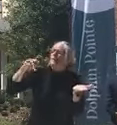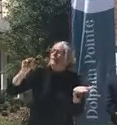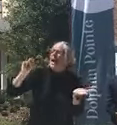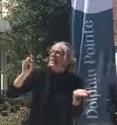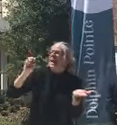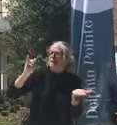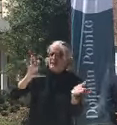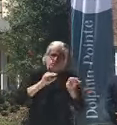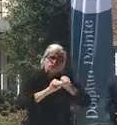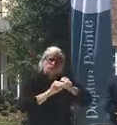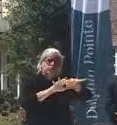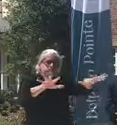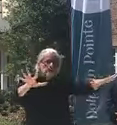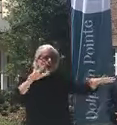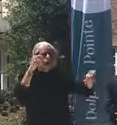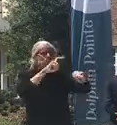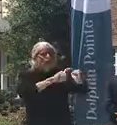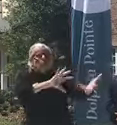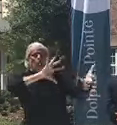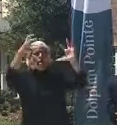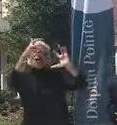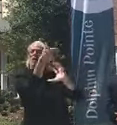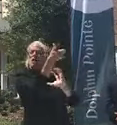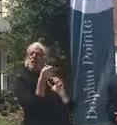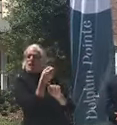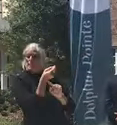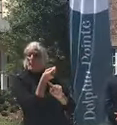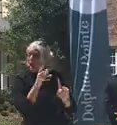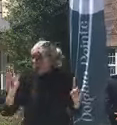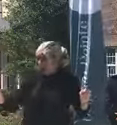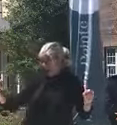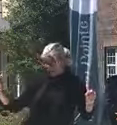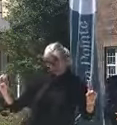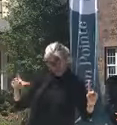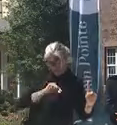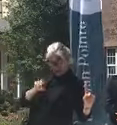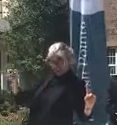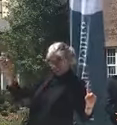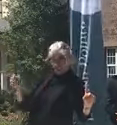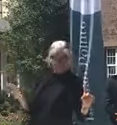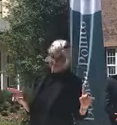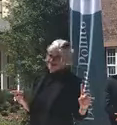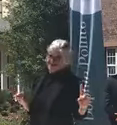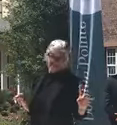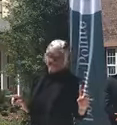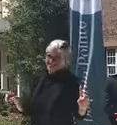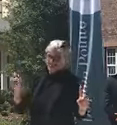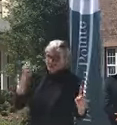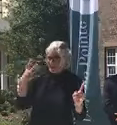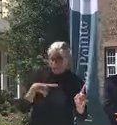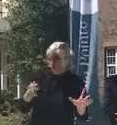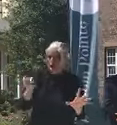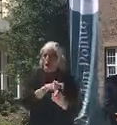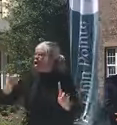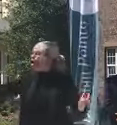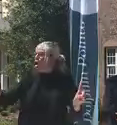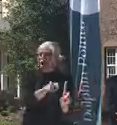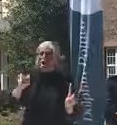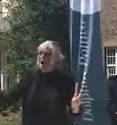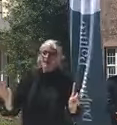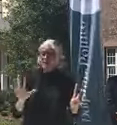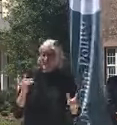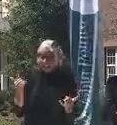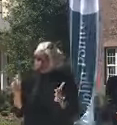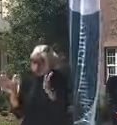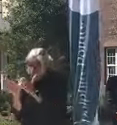be available for people that don't qualify for unemployment. I'm also looking at ways where we can help some of our small businesses. When this first